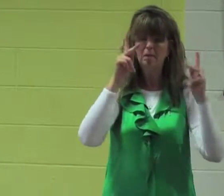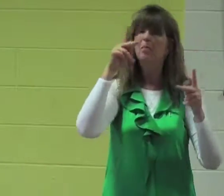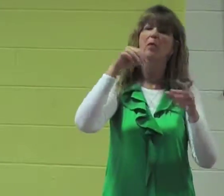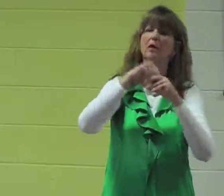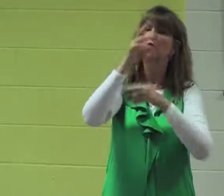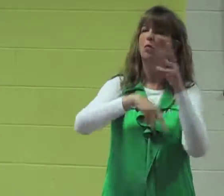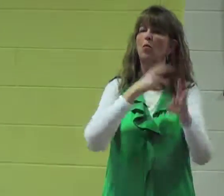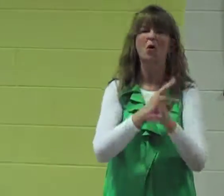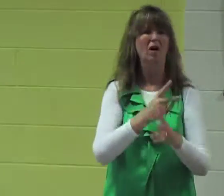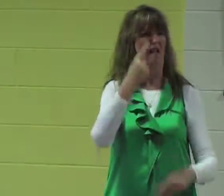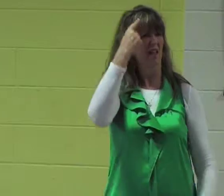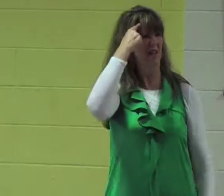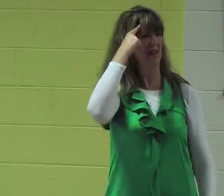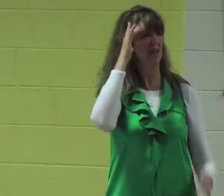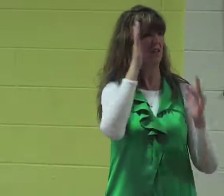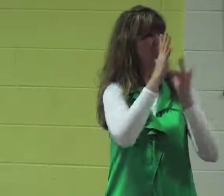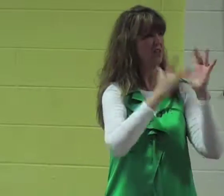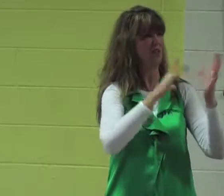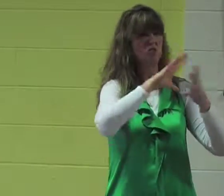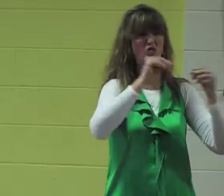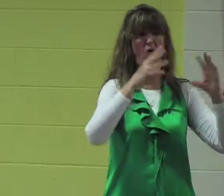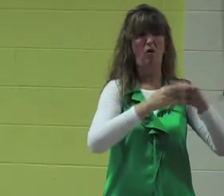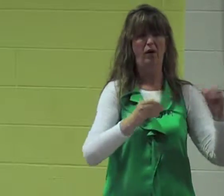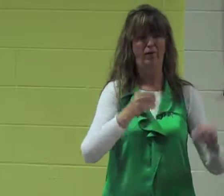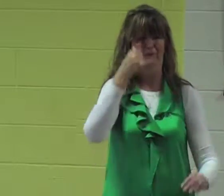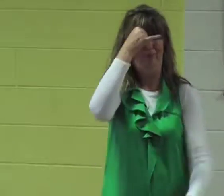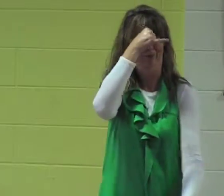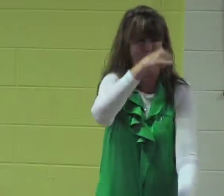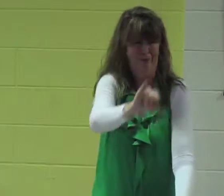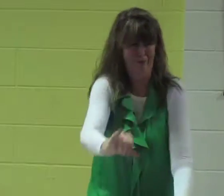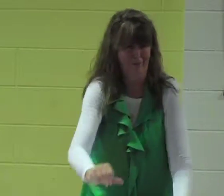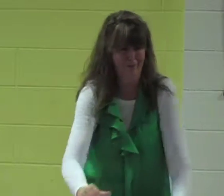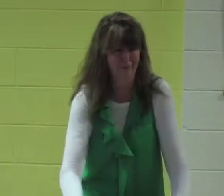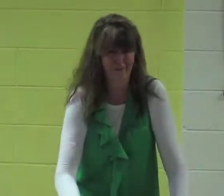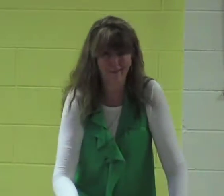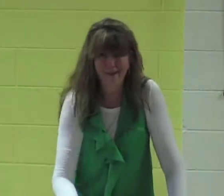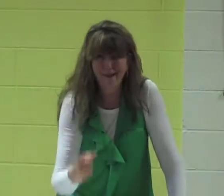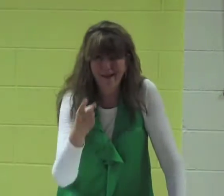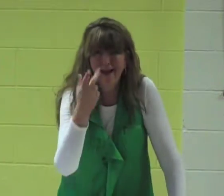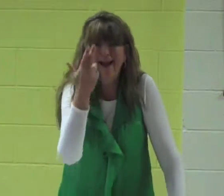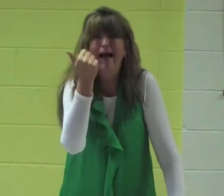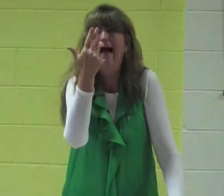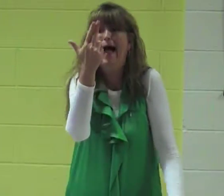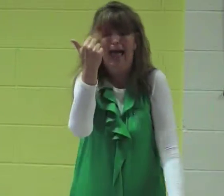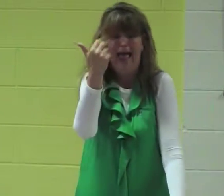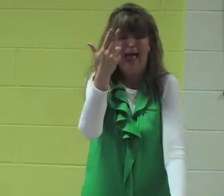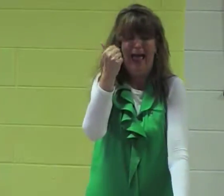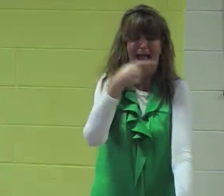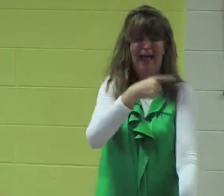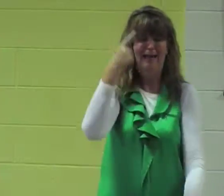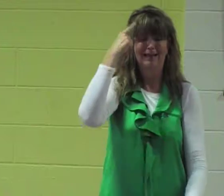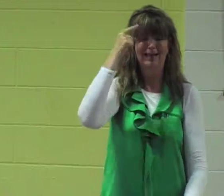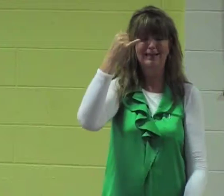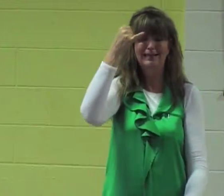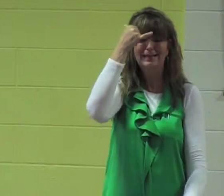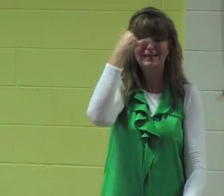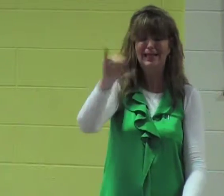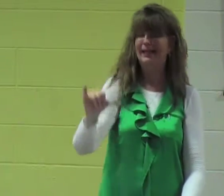many people in the world scoff at the idea that one